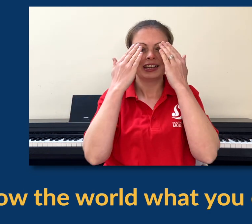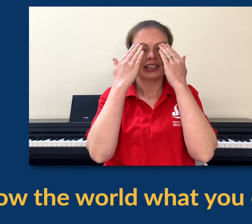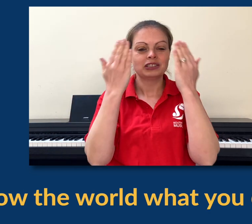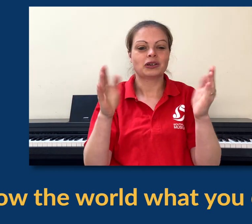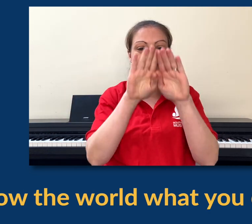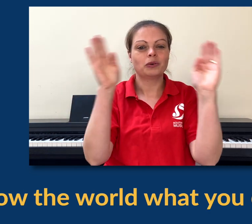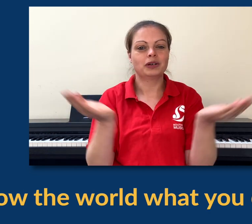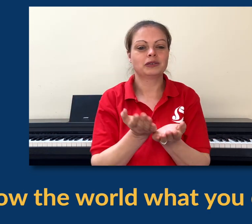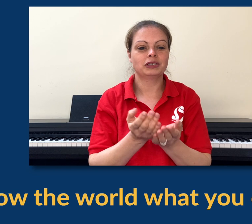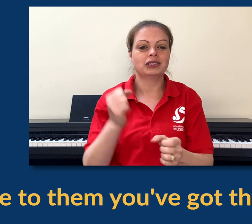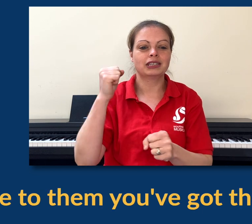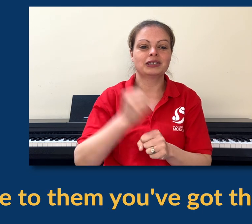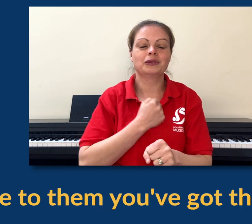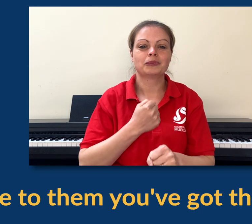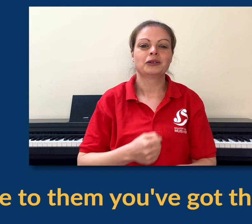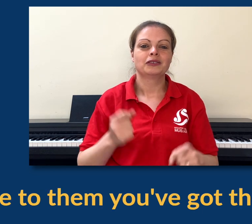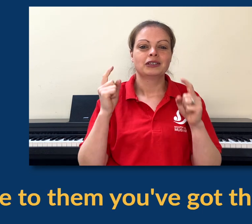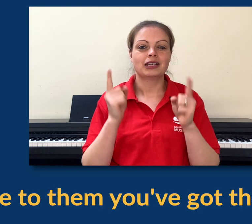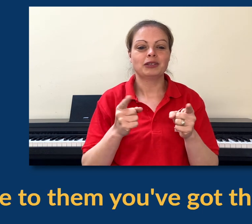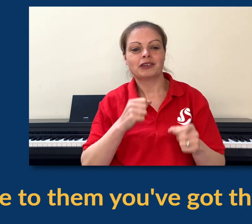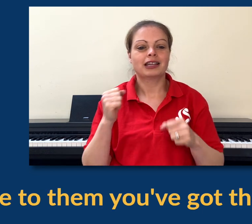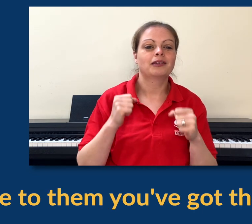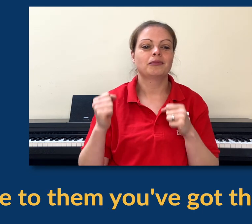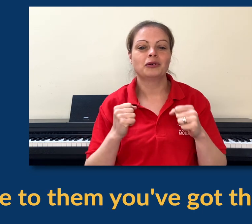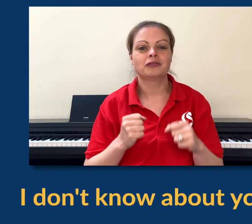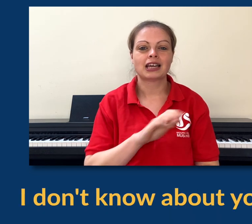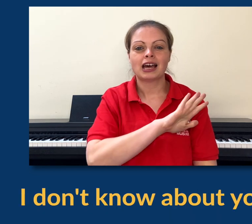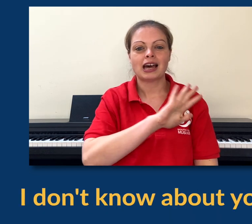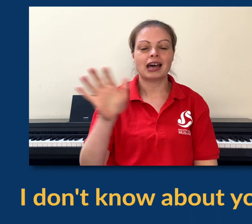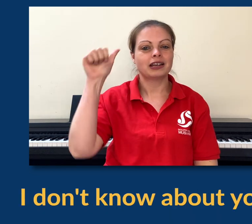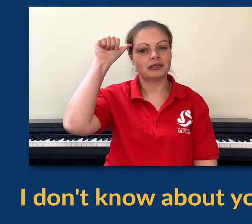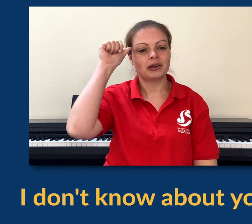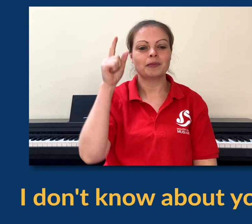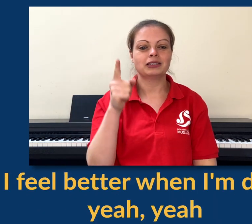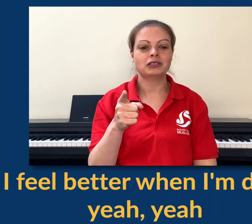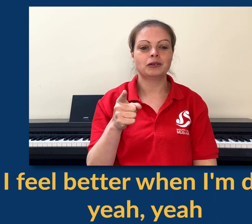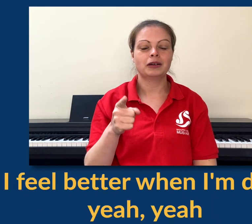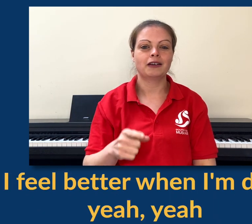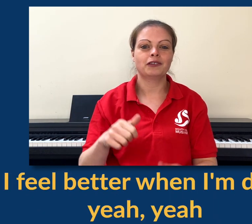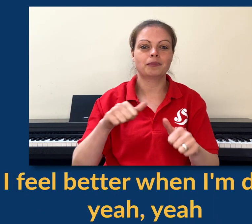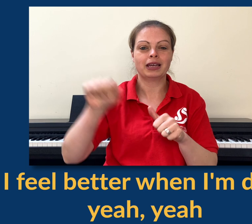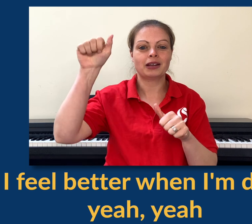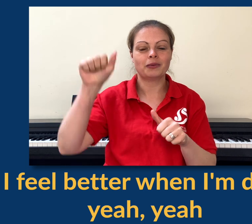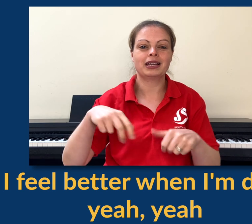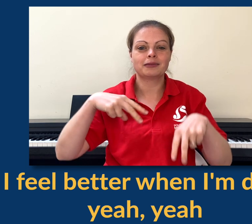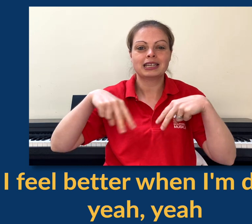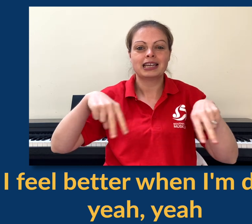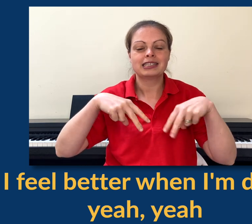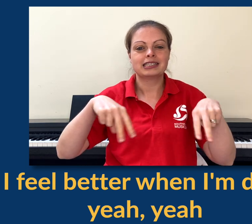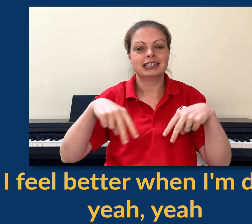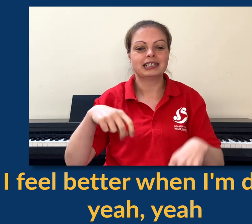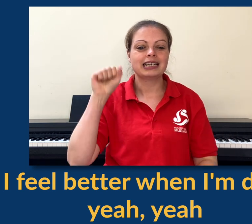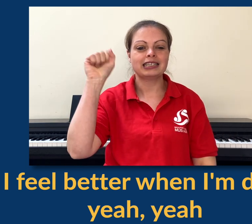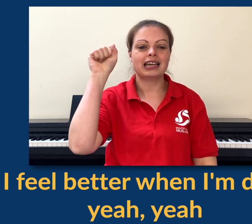Yeah. What you can do, prove to them, you've got the moves I don't know about you, but I feel better when I'm